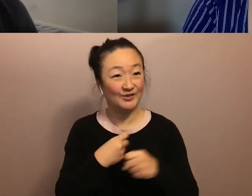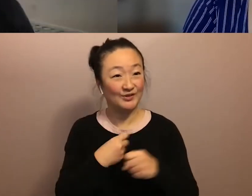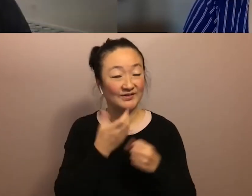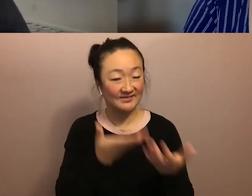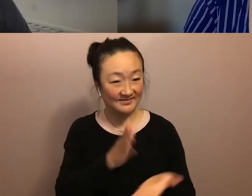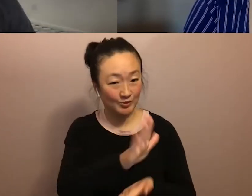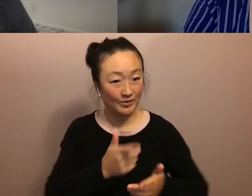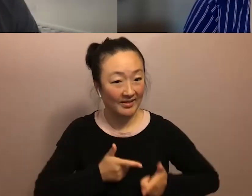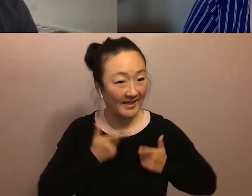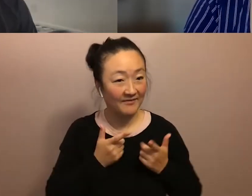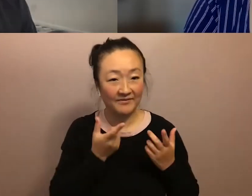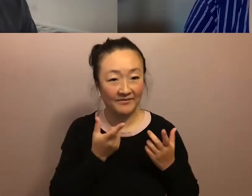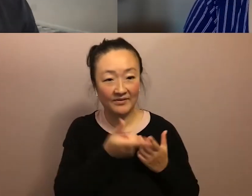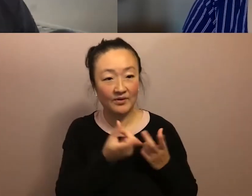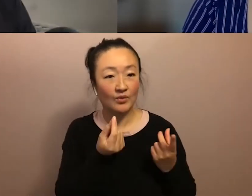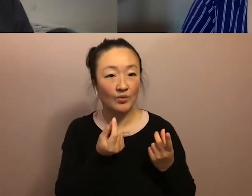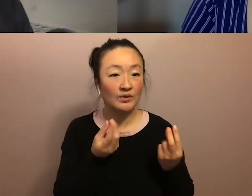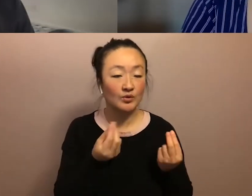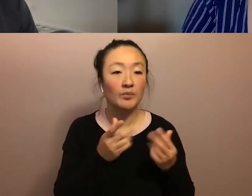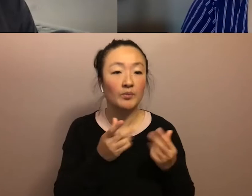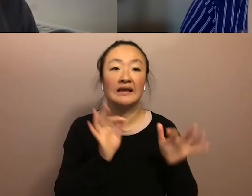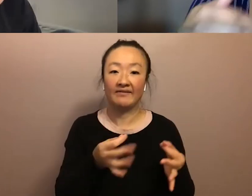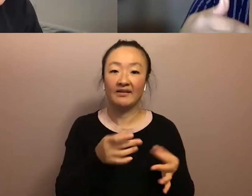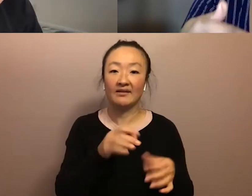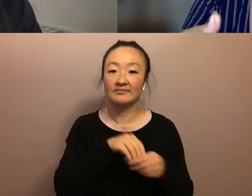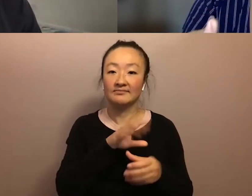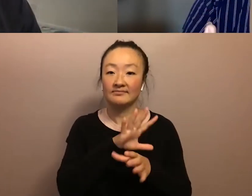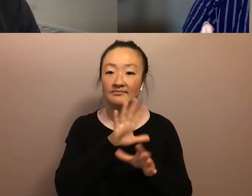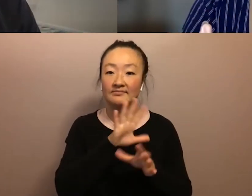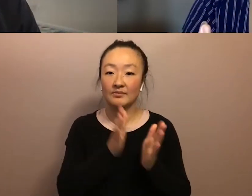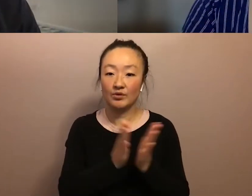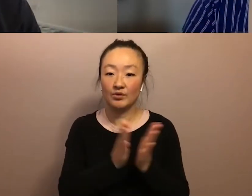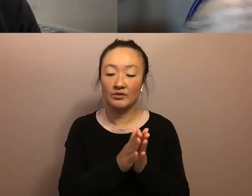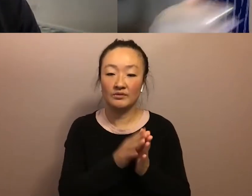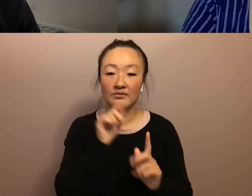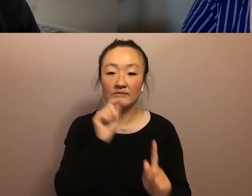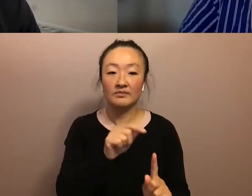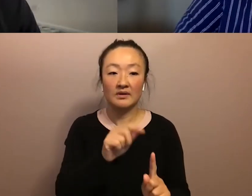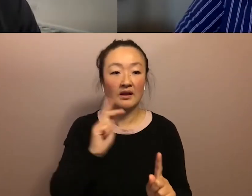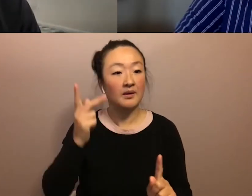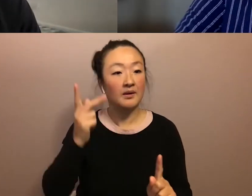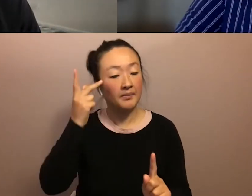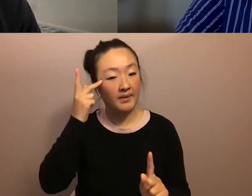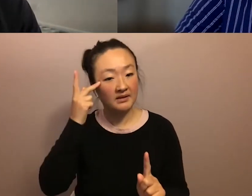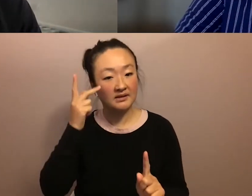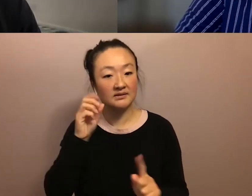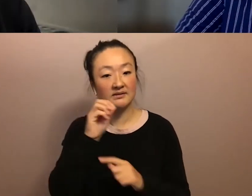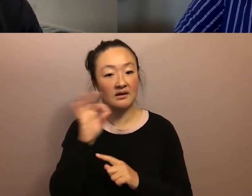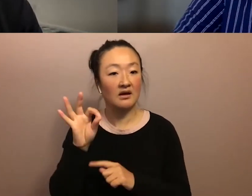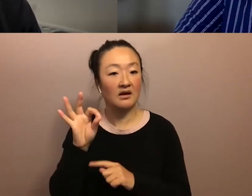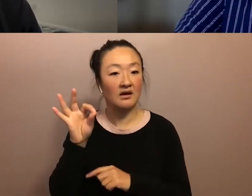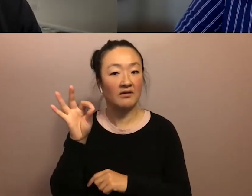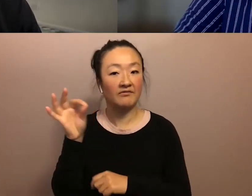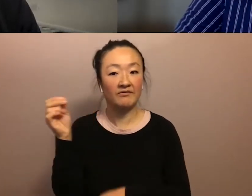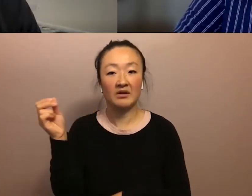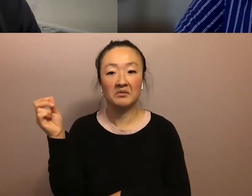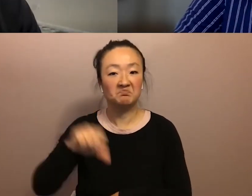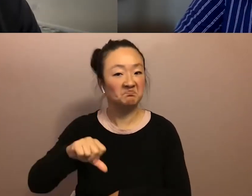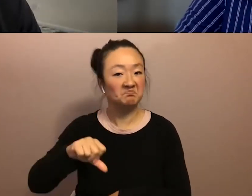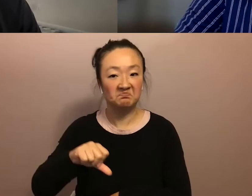is, but definitely in this book is subscribing to this politics of refusal. Hmm. Um,